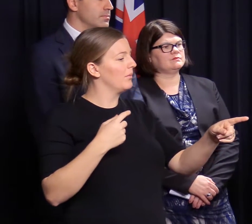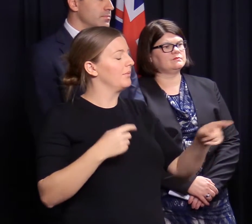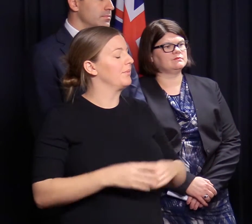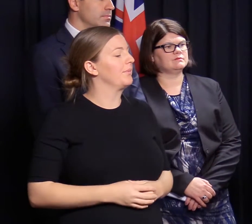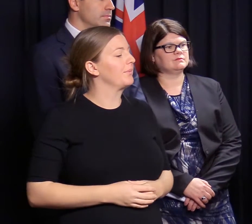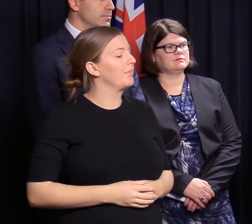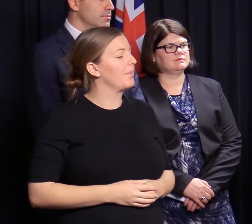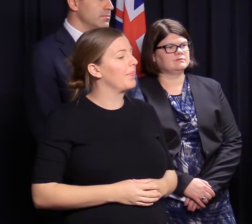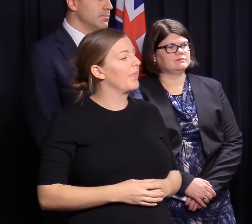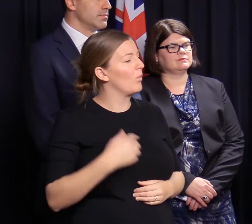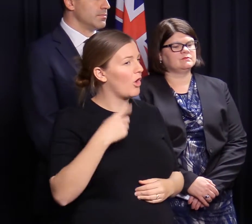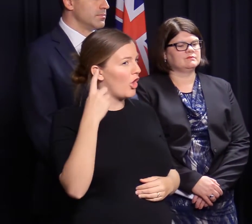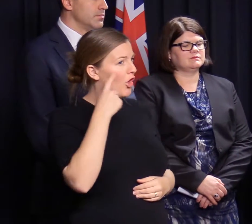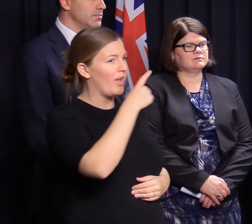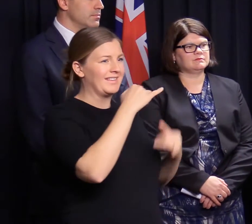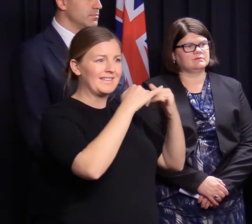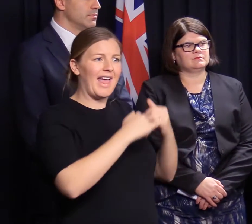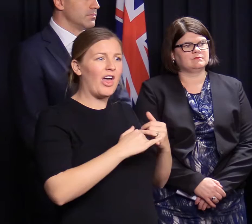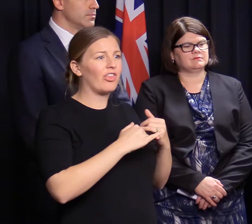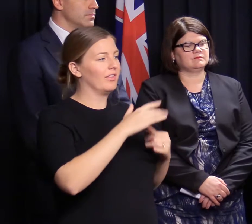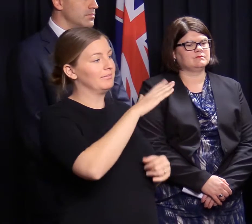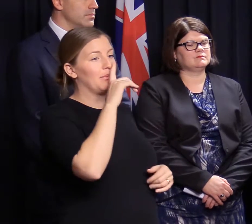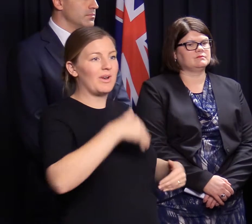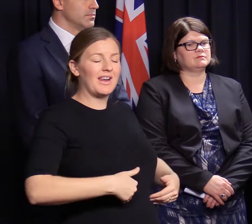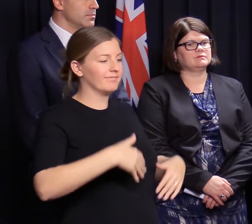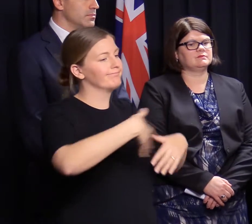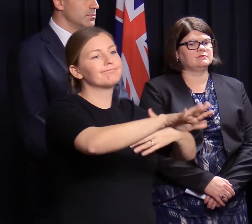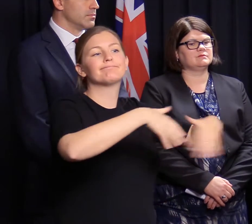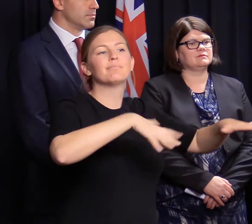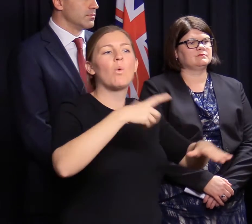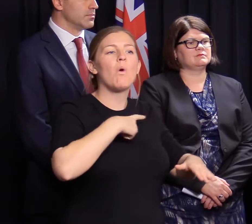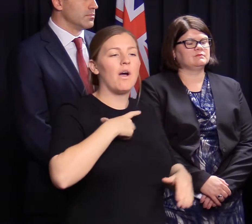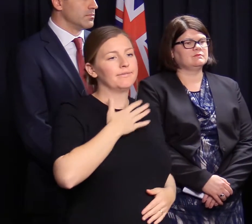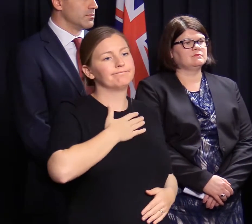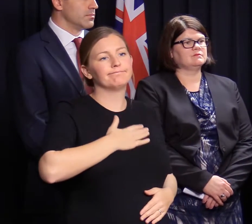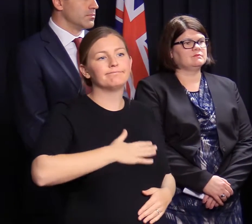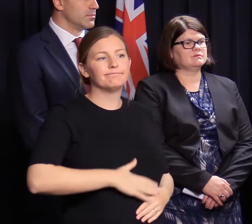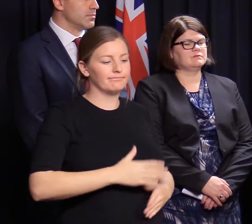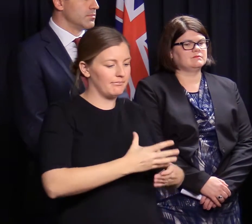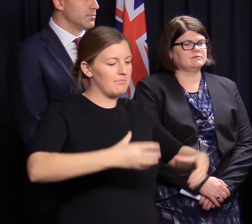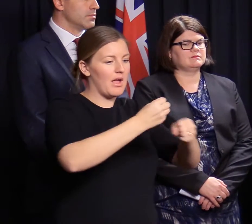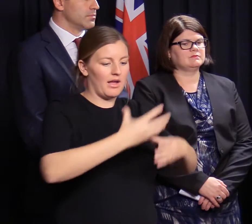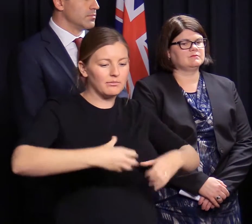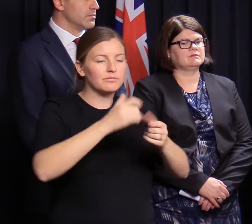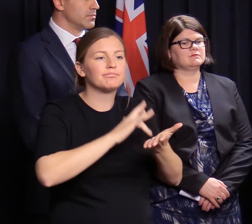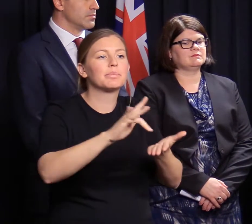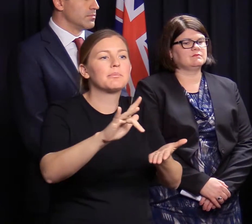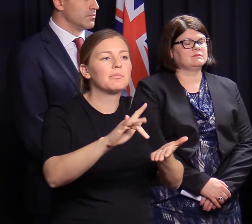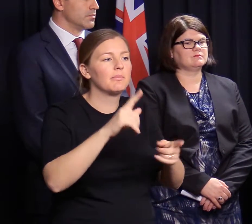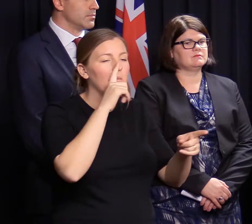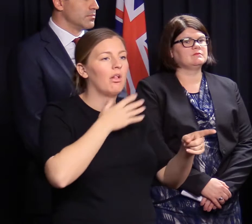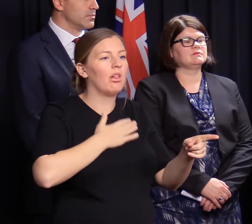people in the south were turned away because sandbags had run out and emergency crews were unprepared for flooding that was